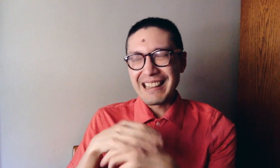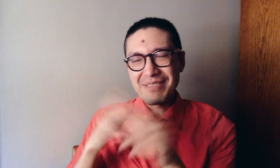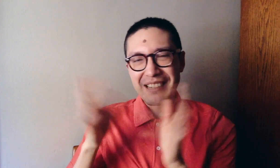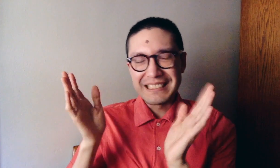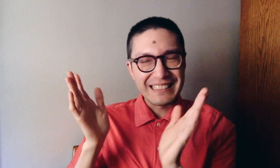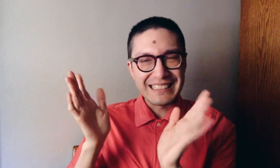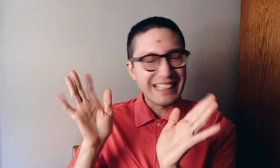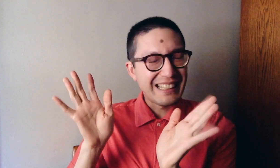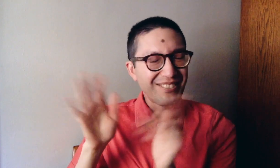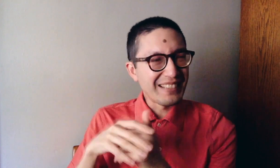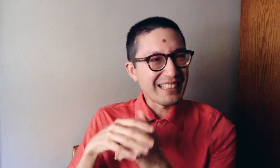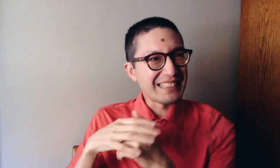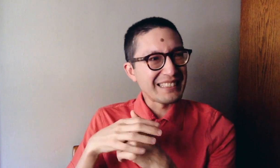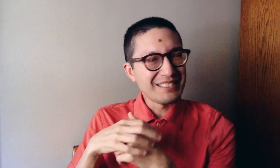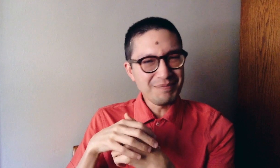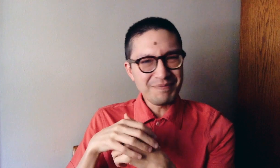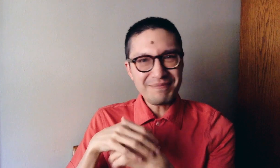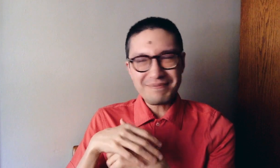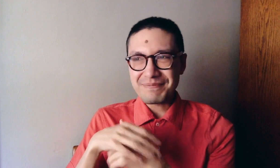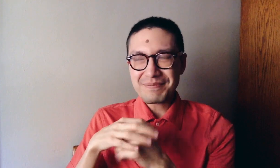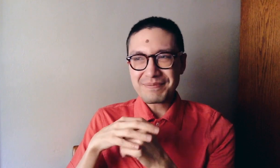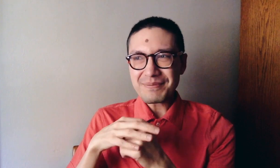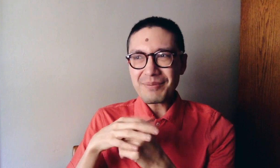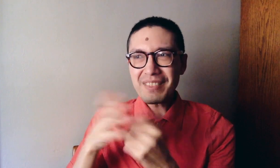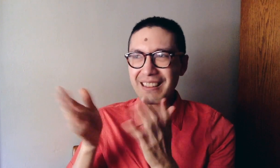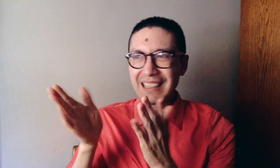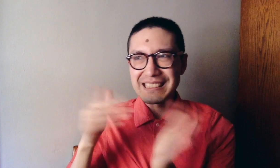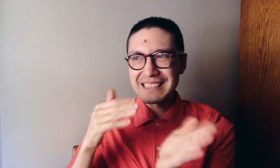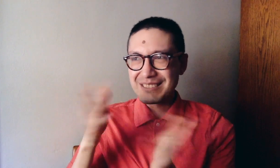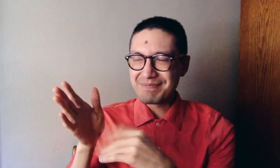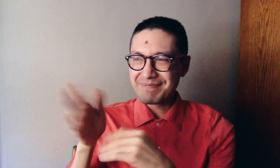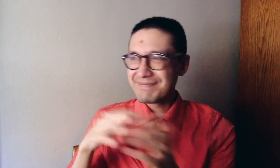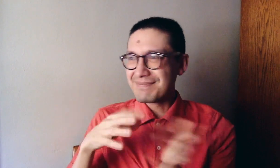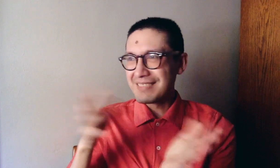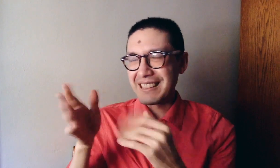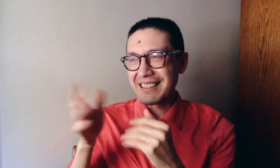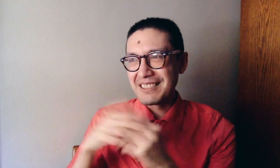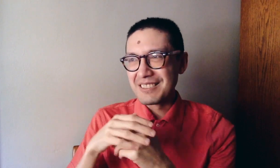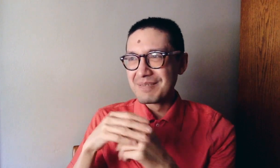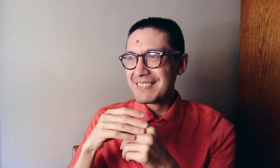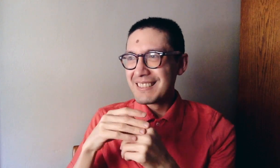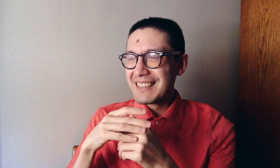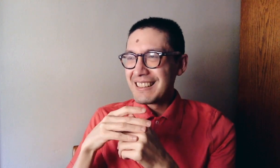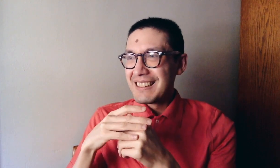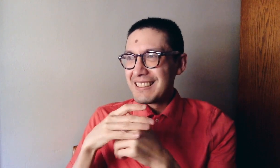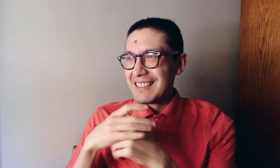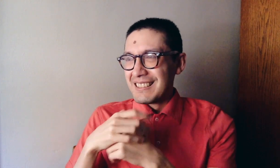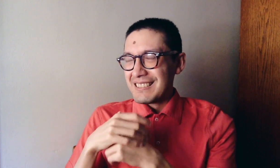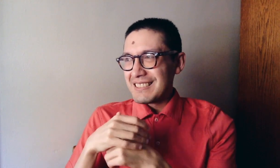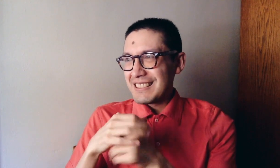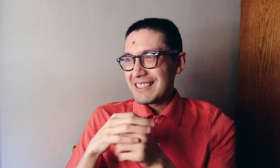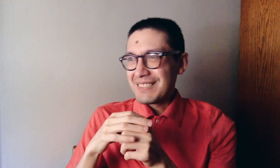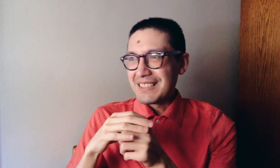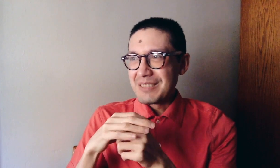project is dead because I just, I don't know. So, uh, I'm little,